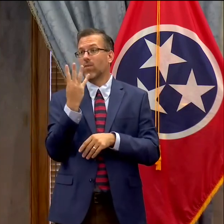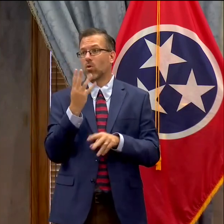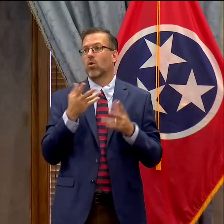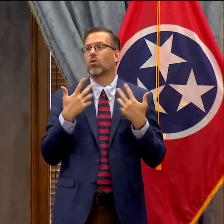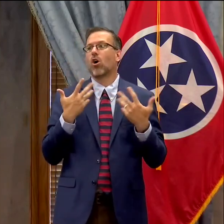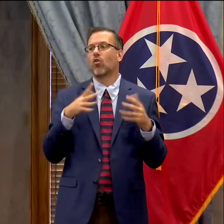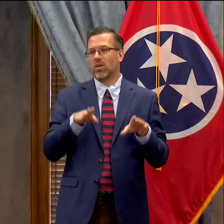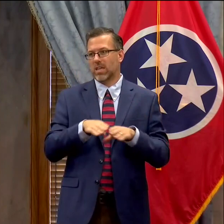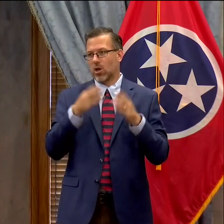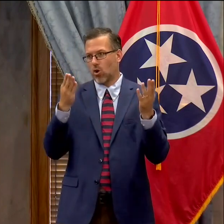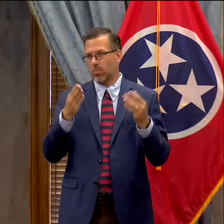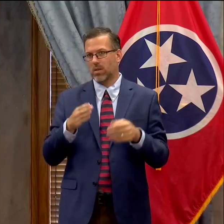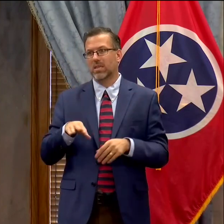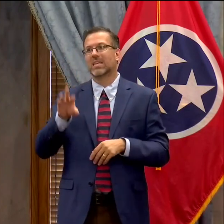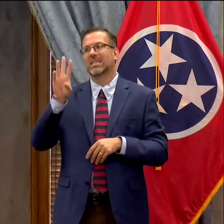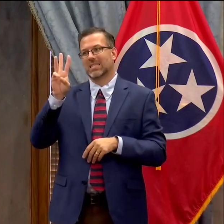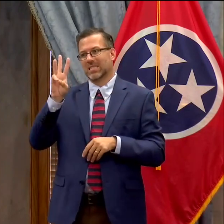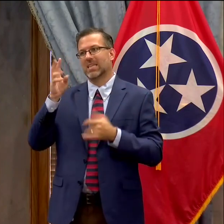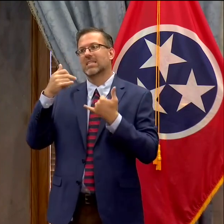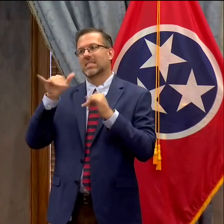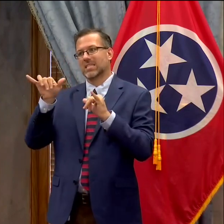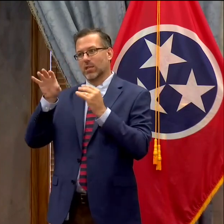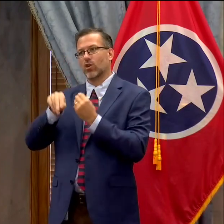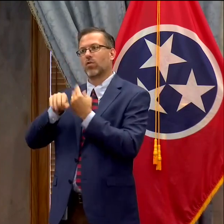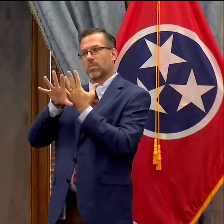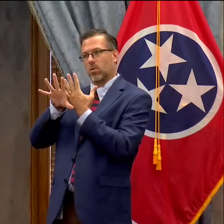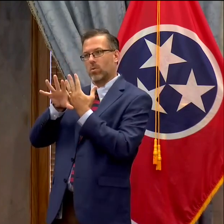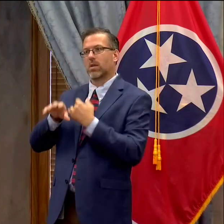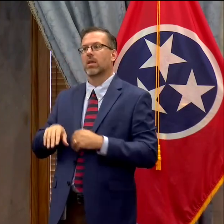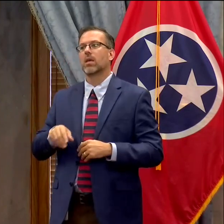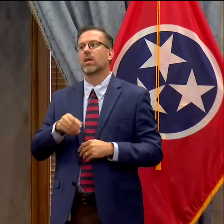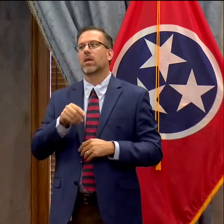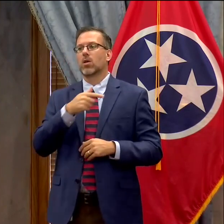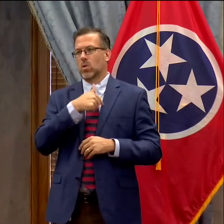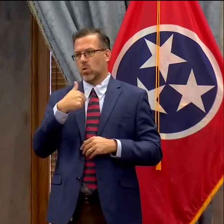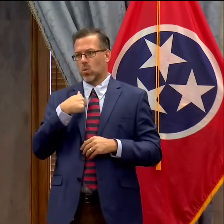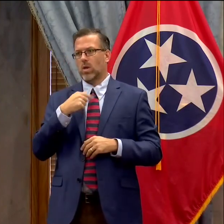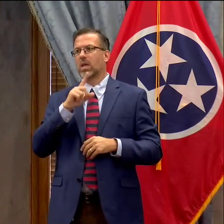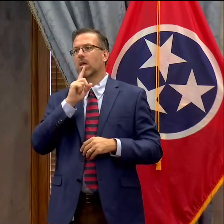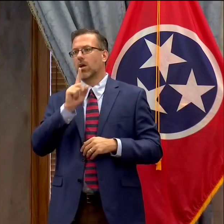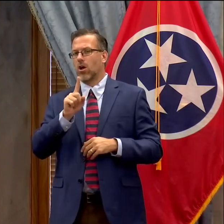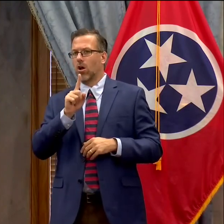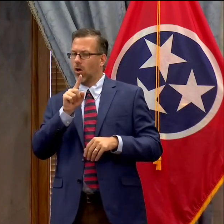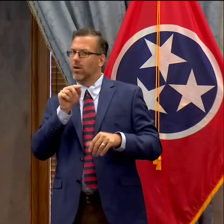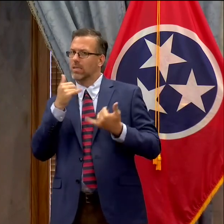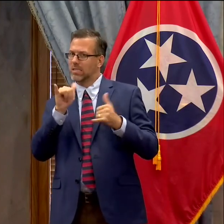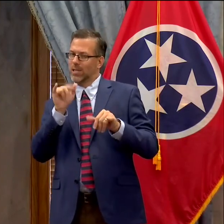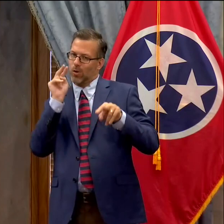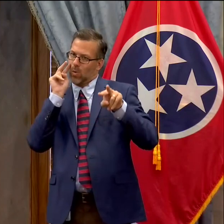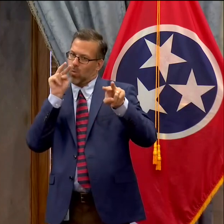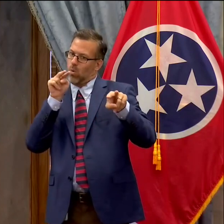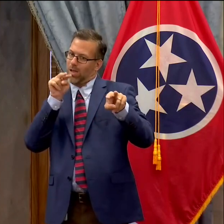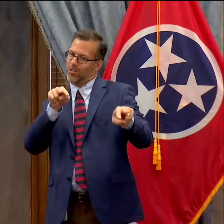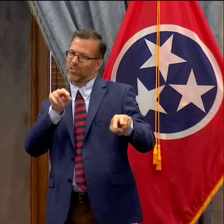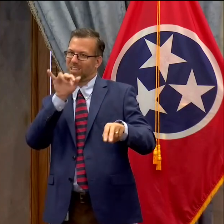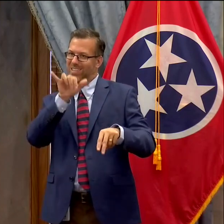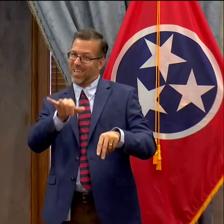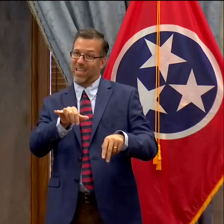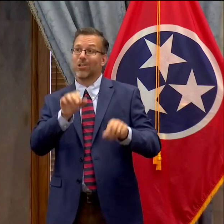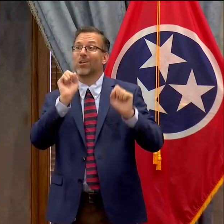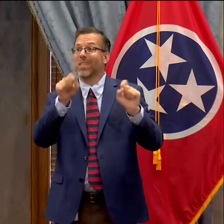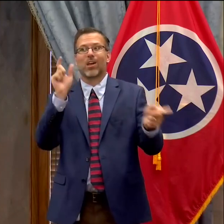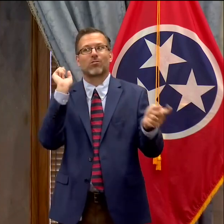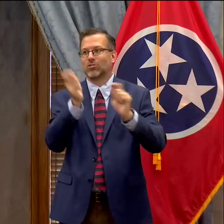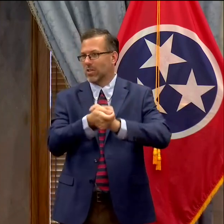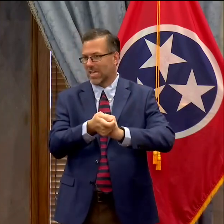reopened. Six are still in remote. So we are we are looking at that um pretty closely and that is again um as of right now that can change